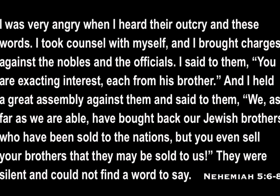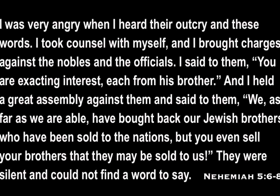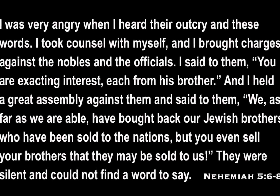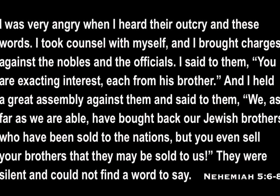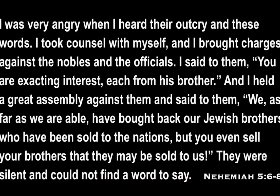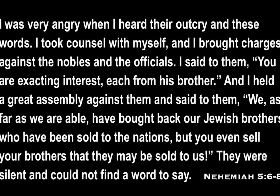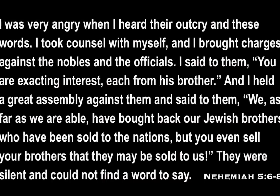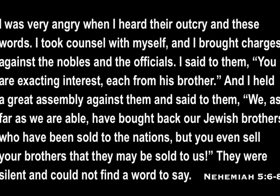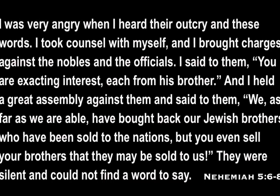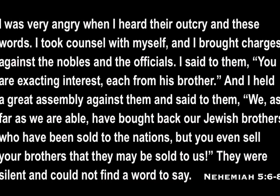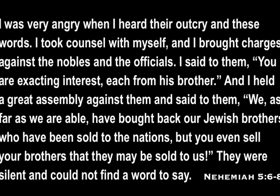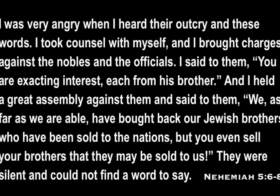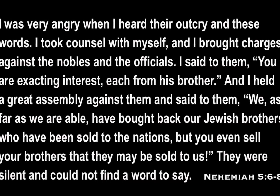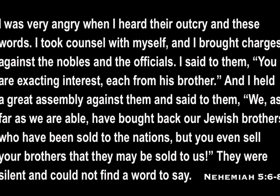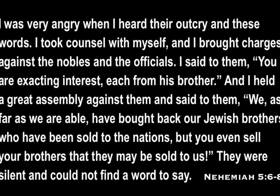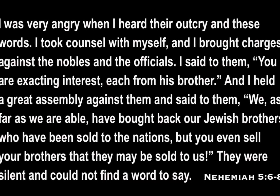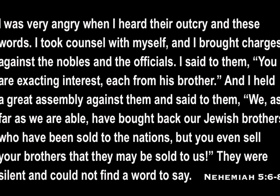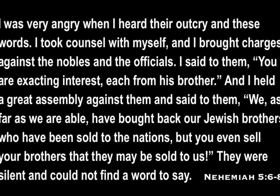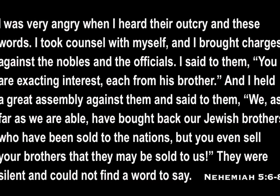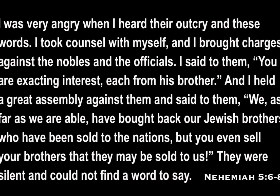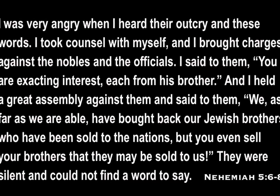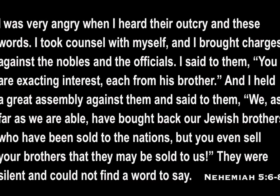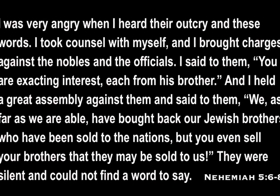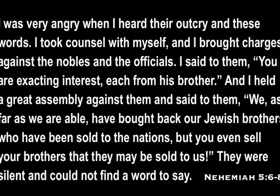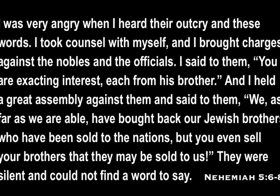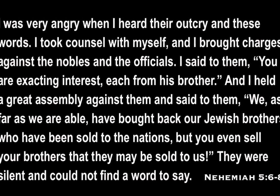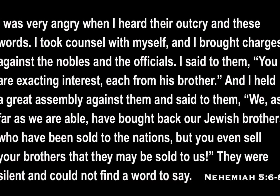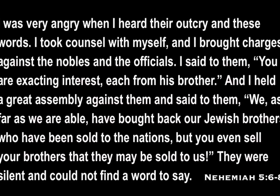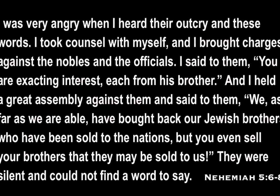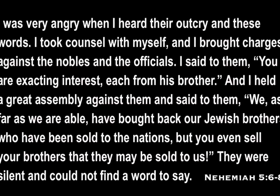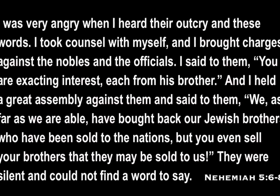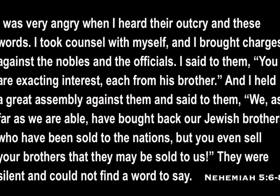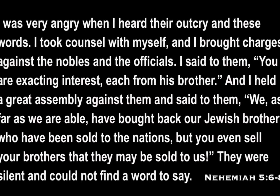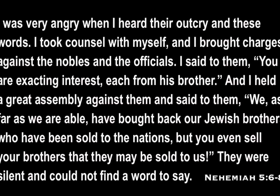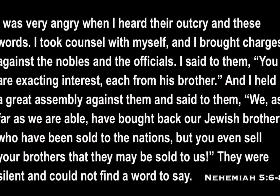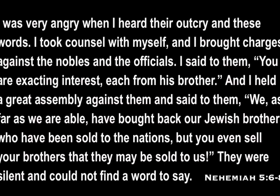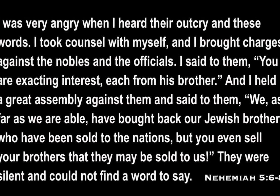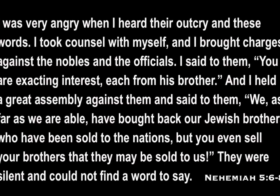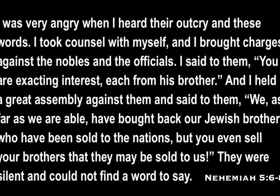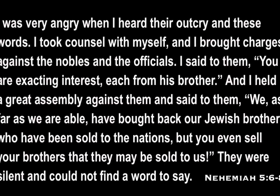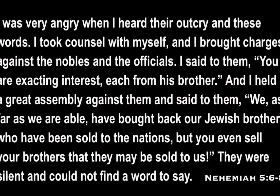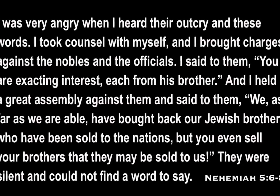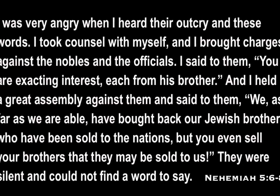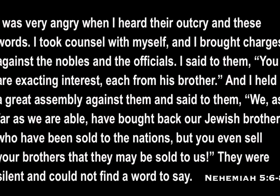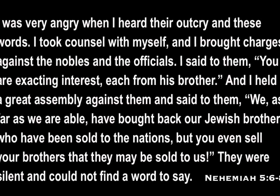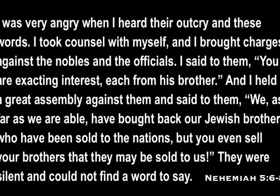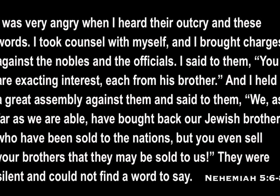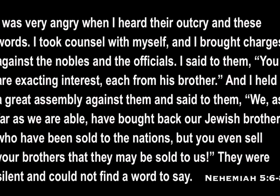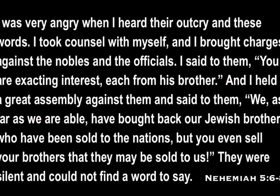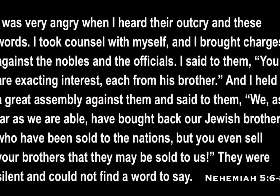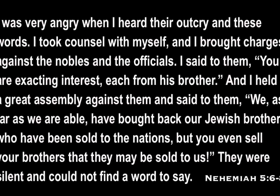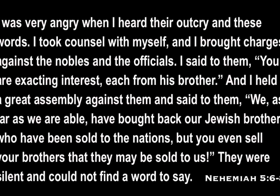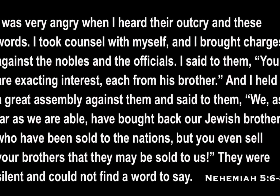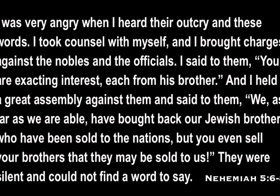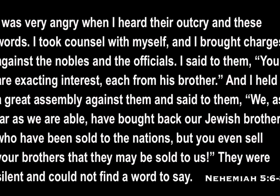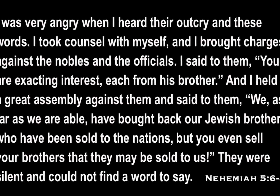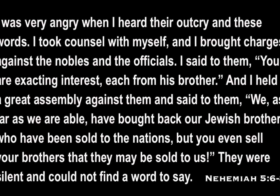held a great assembly against them and said to them we as far as we are able have bought back our jewish brothers who have been sold to the